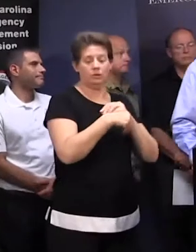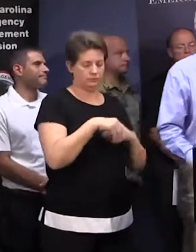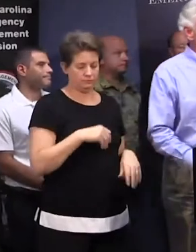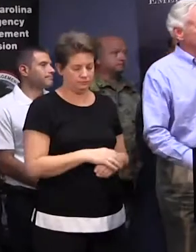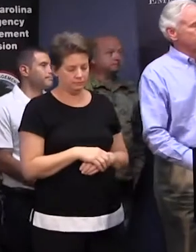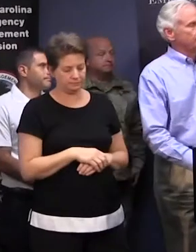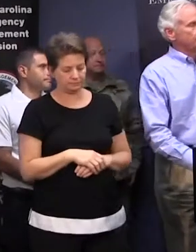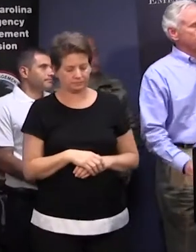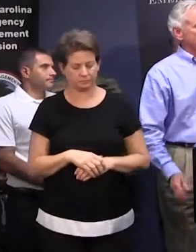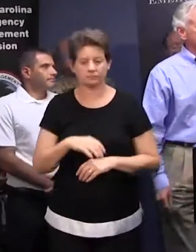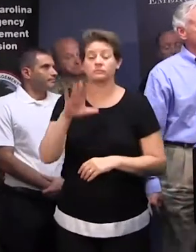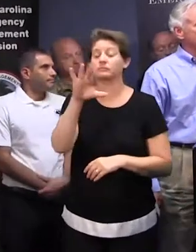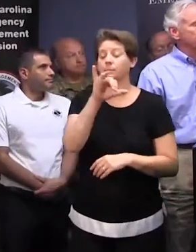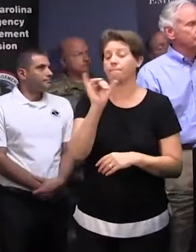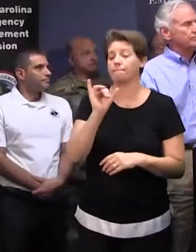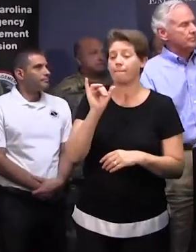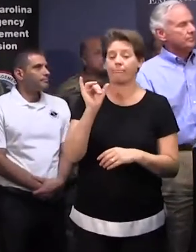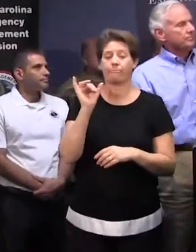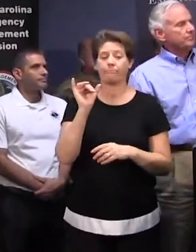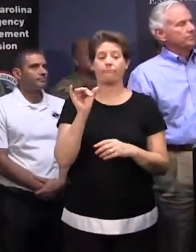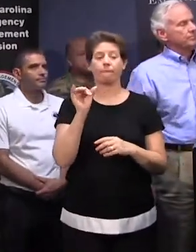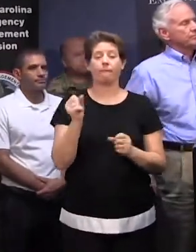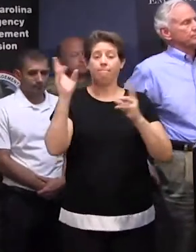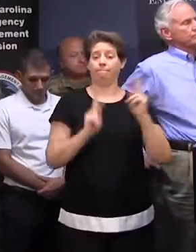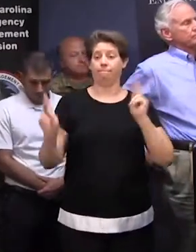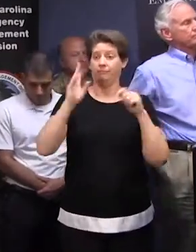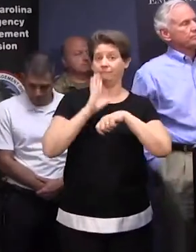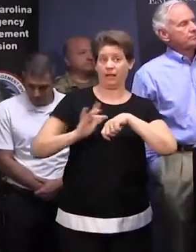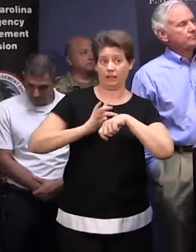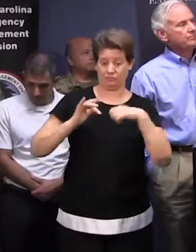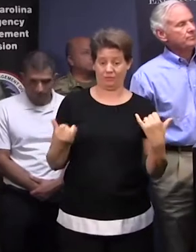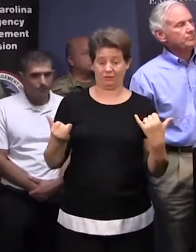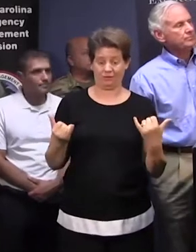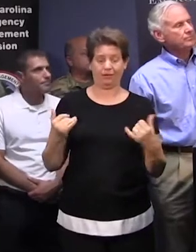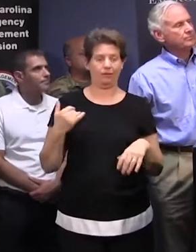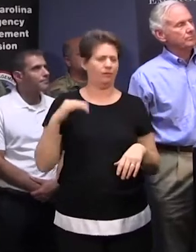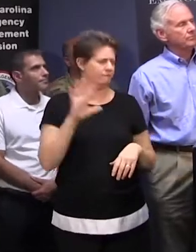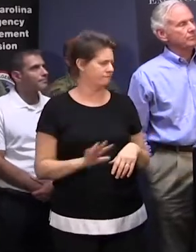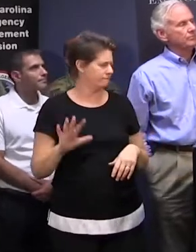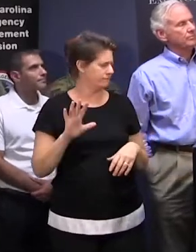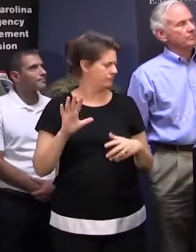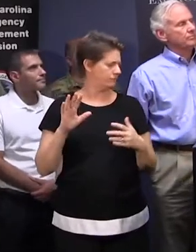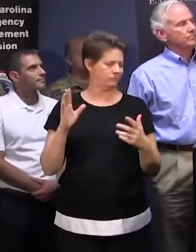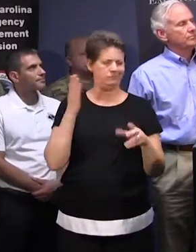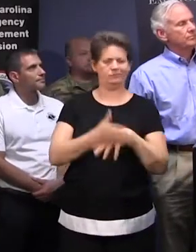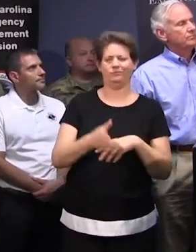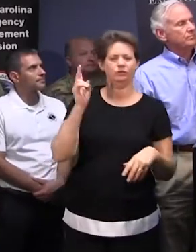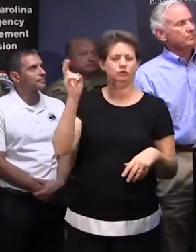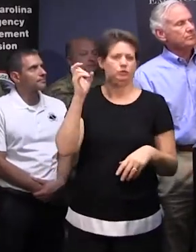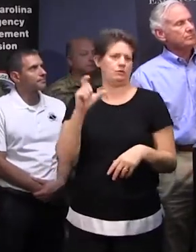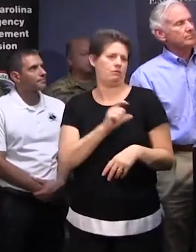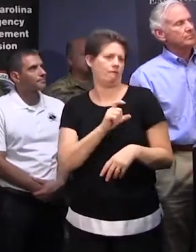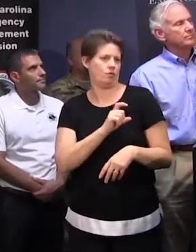Also, when you're looking at personnel that are available on-site now, we currently have well over 200 law